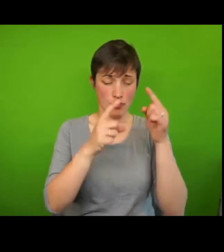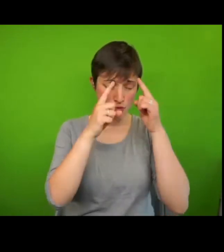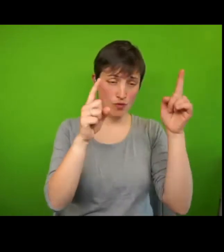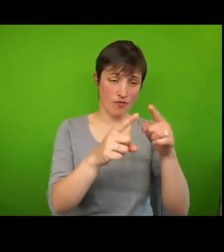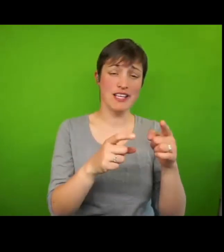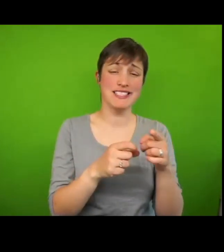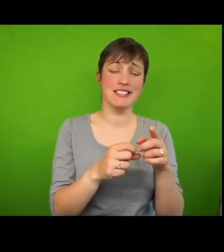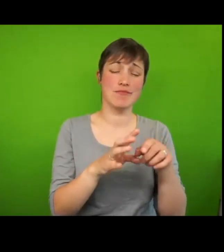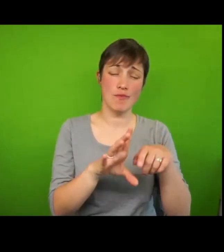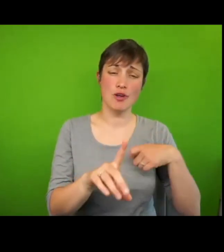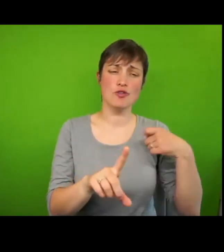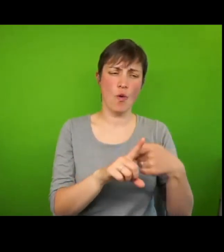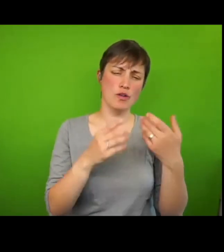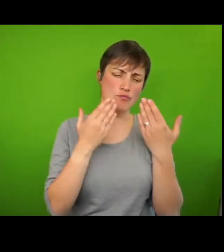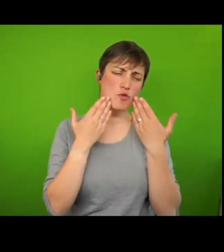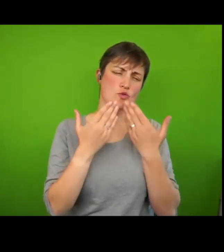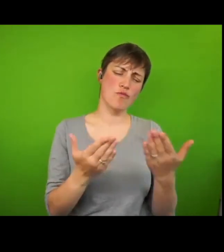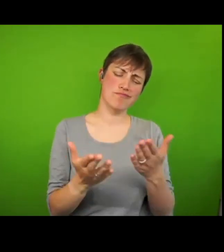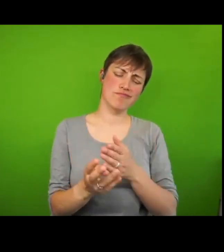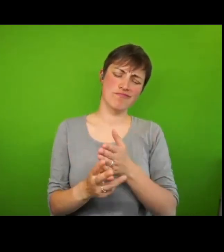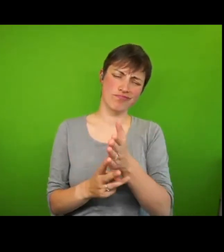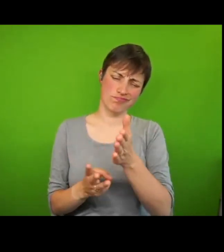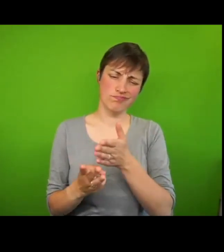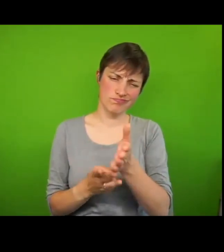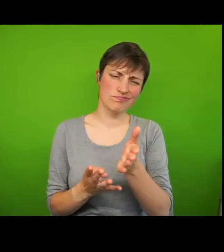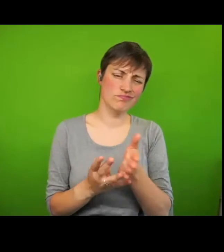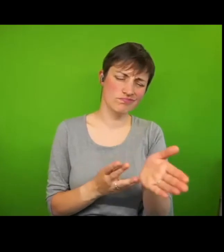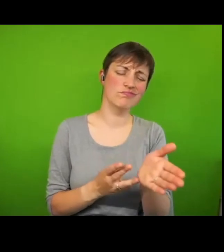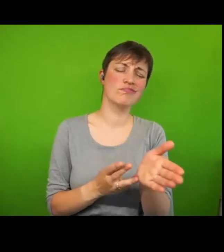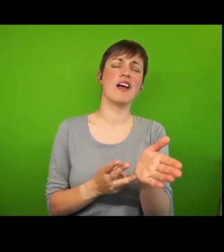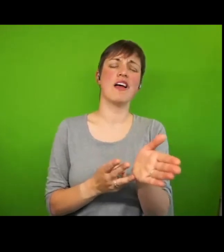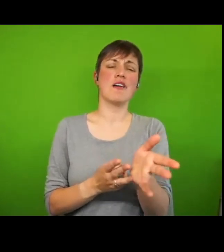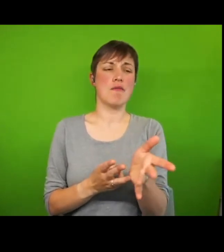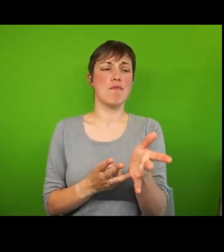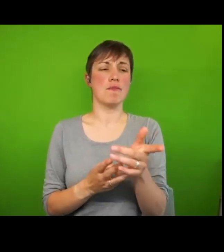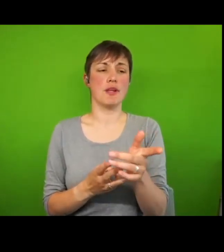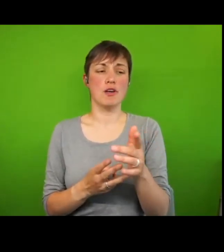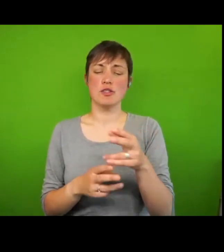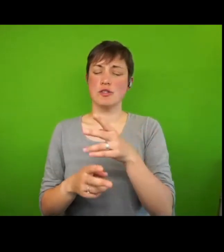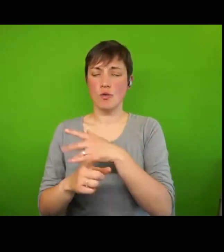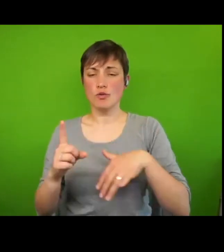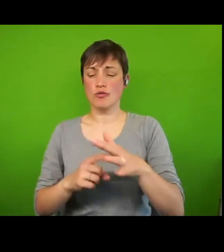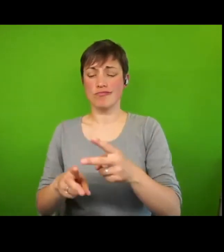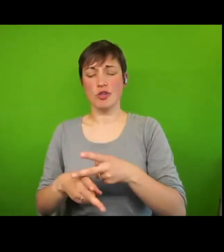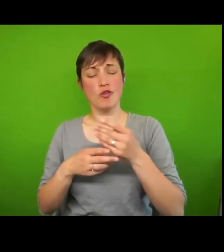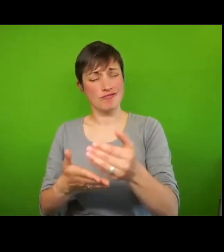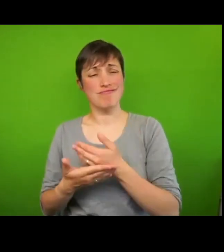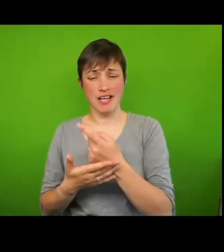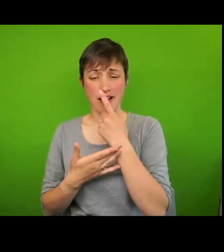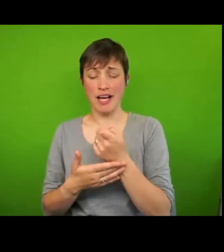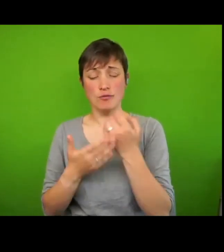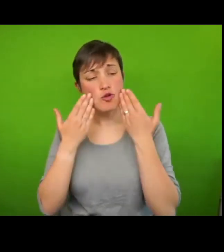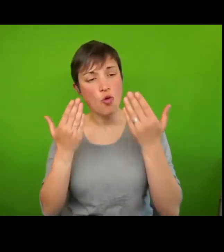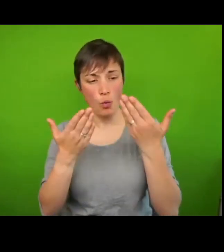dimensions through which a social security system can achieve the principle of dignity, namely distributional,